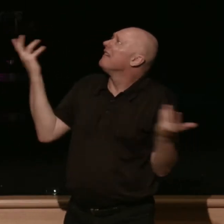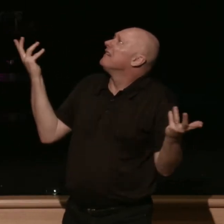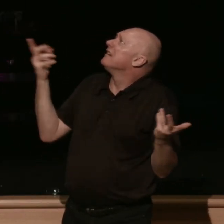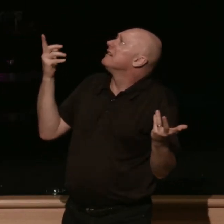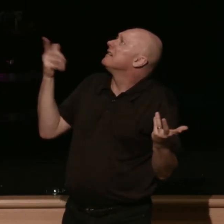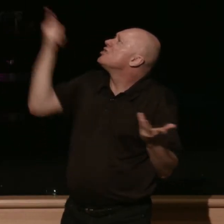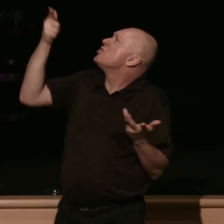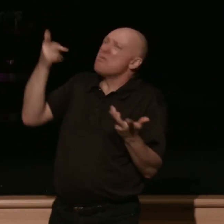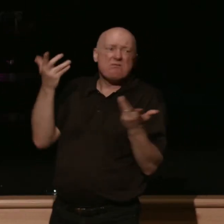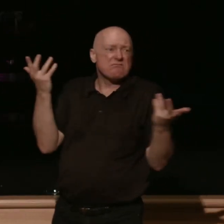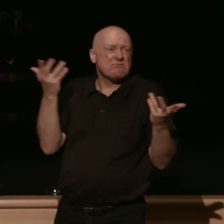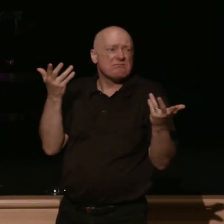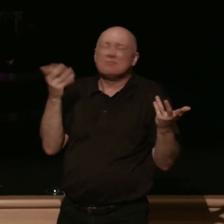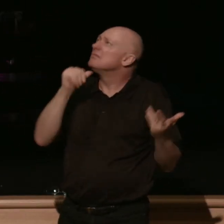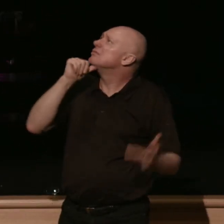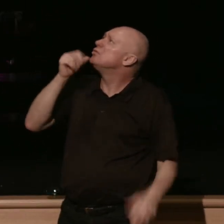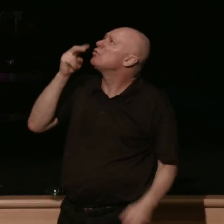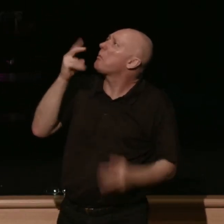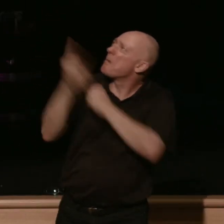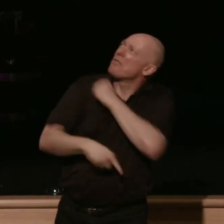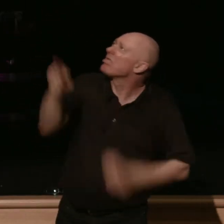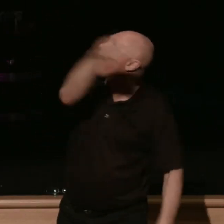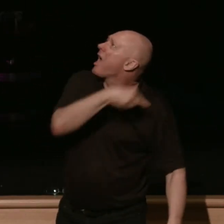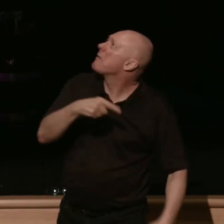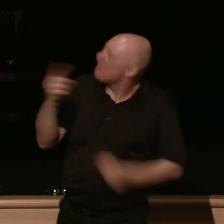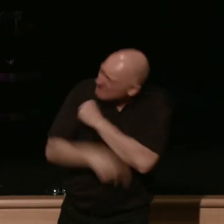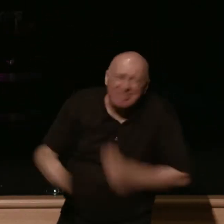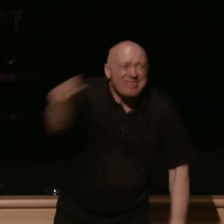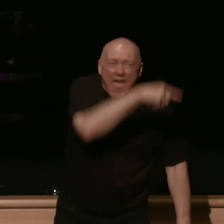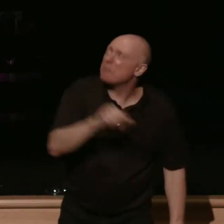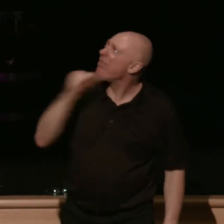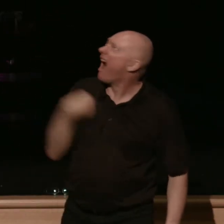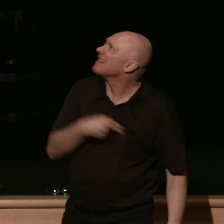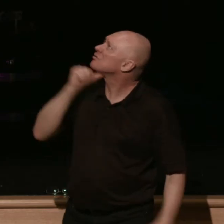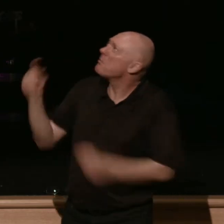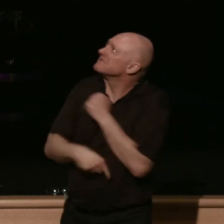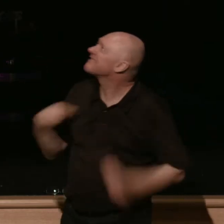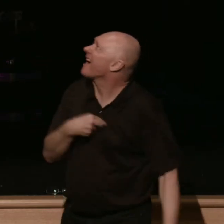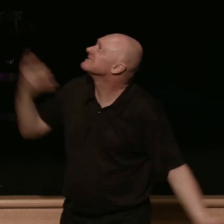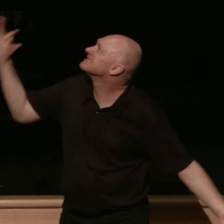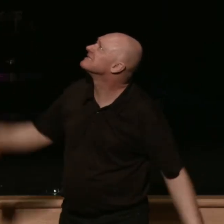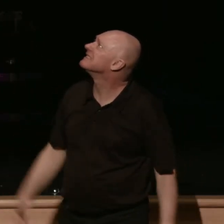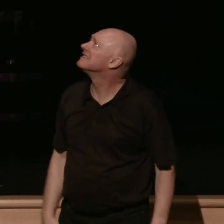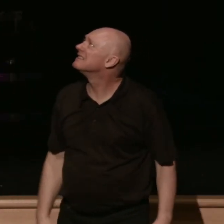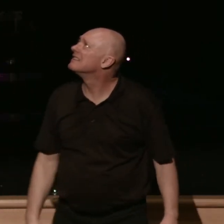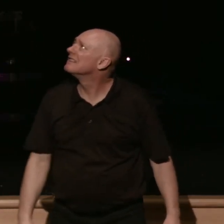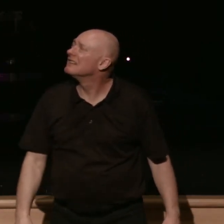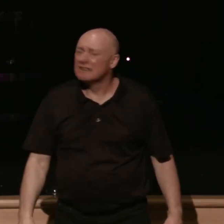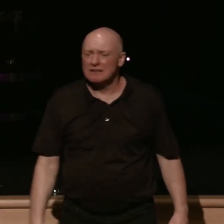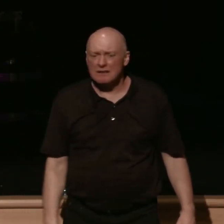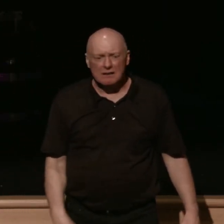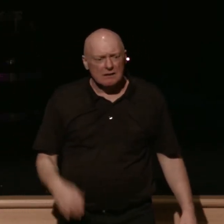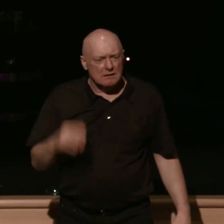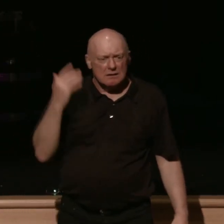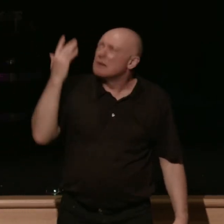we wanted justice for them not not us why are you coming to us